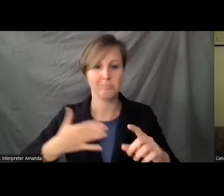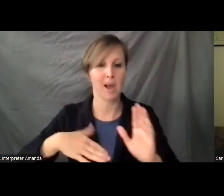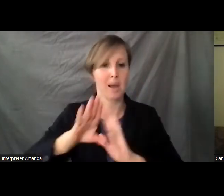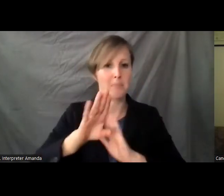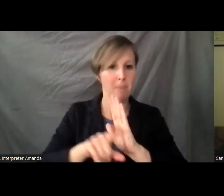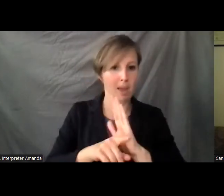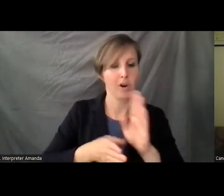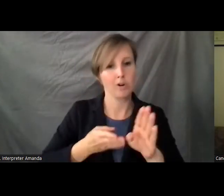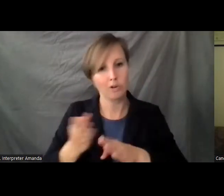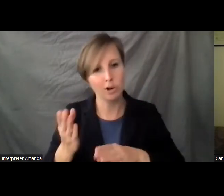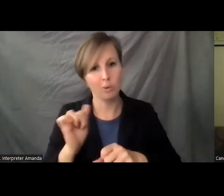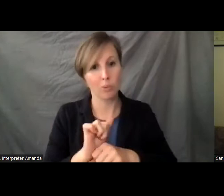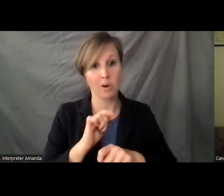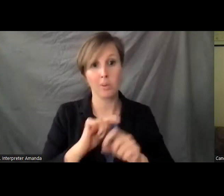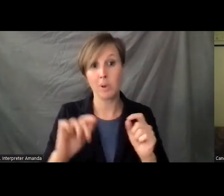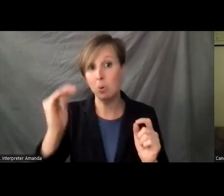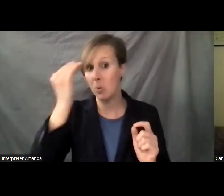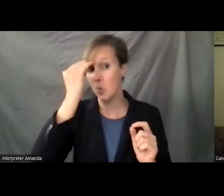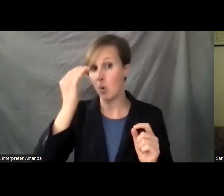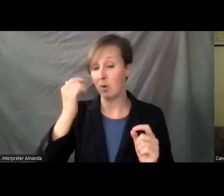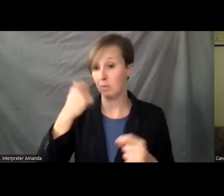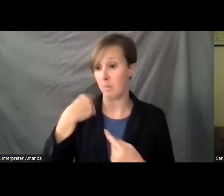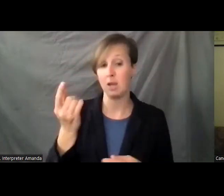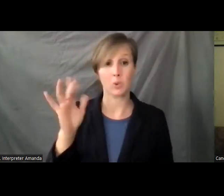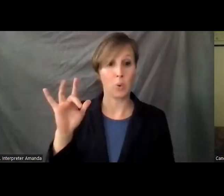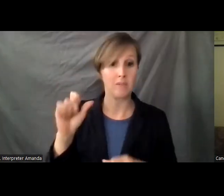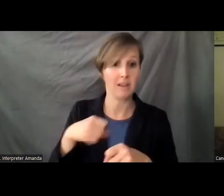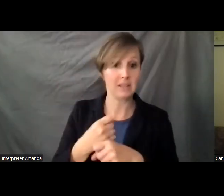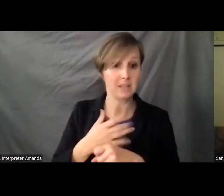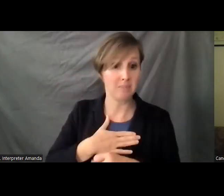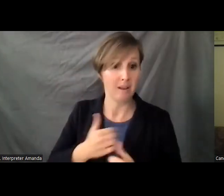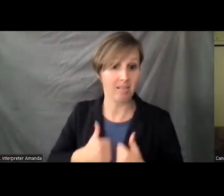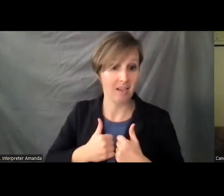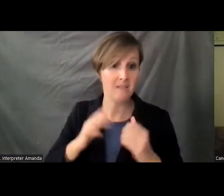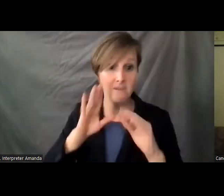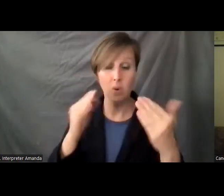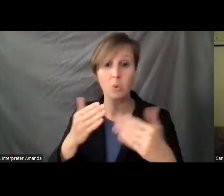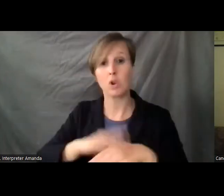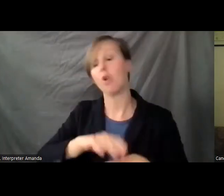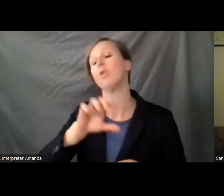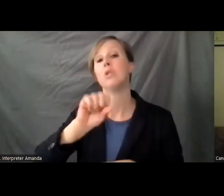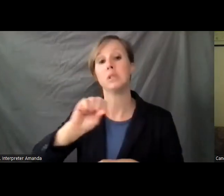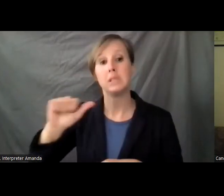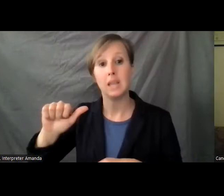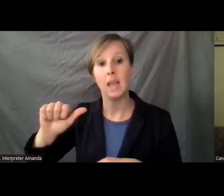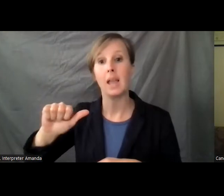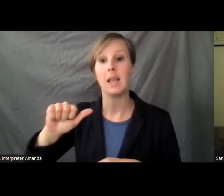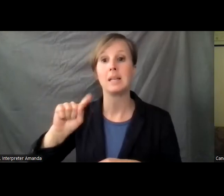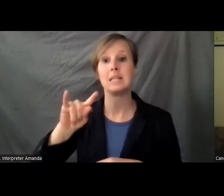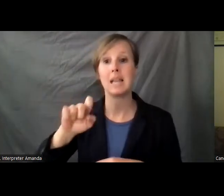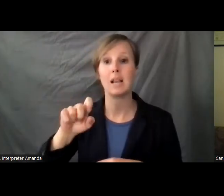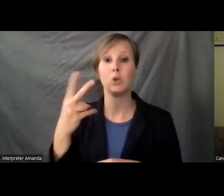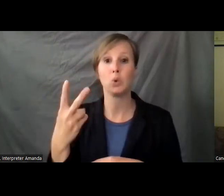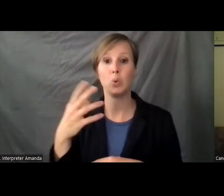area, but you can rest assured that the past 25 years of my life have been focused on the Social Security Act, Title II and Title